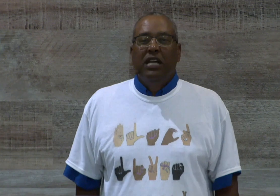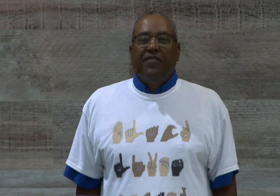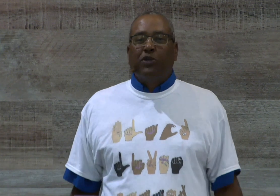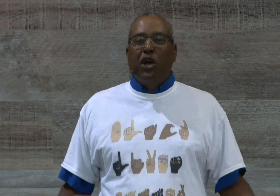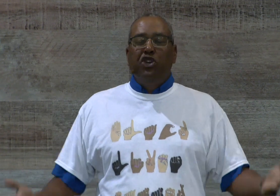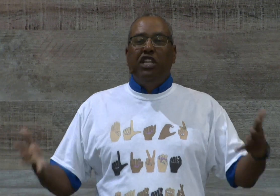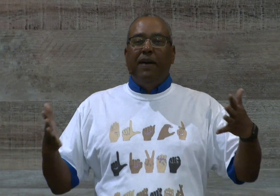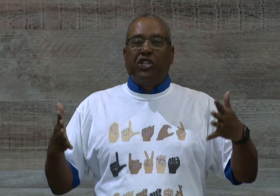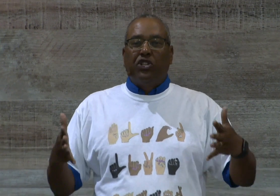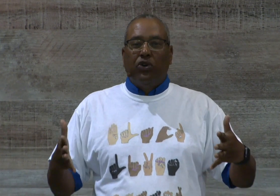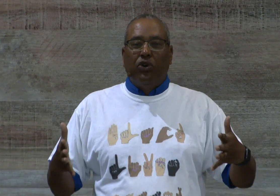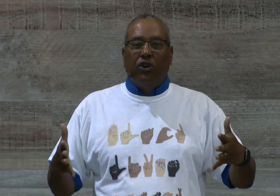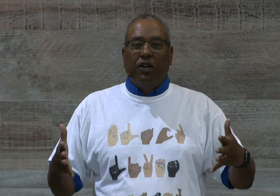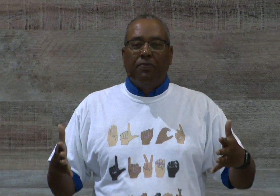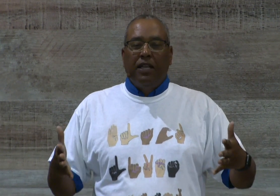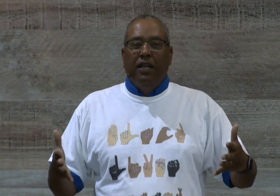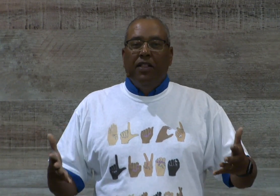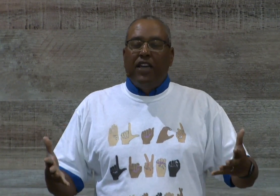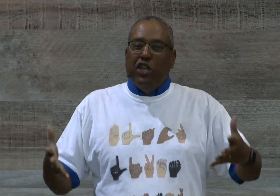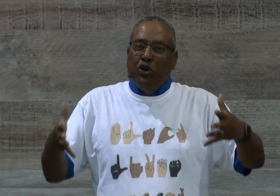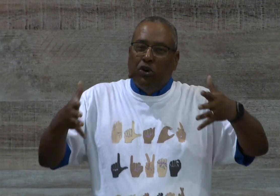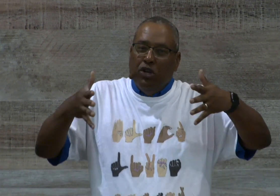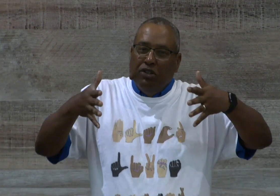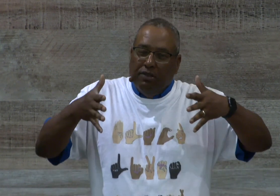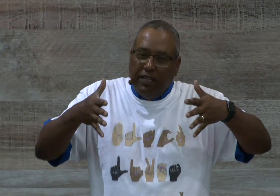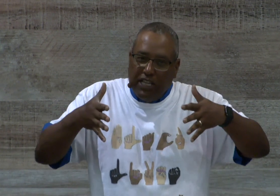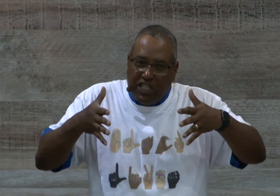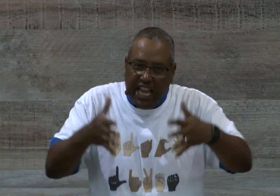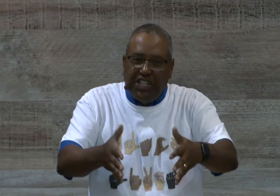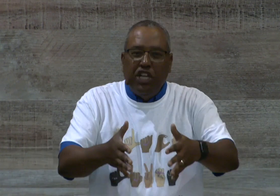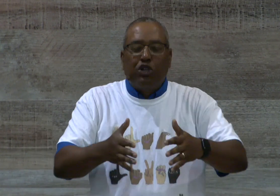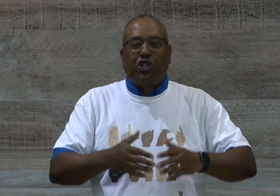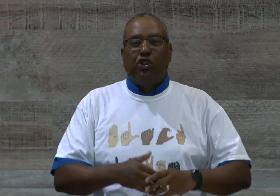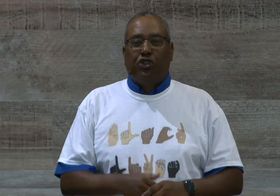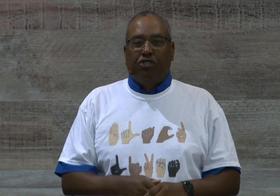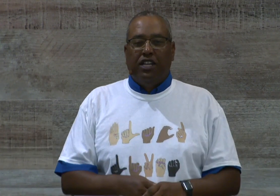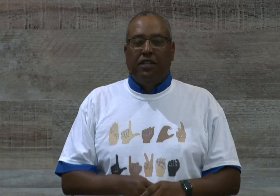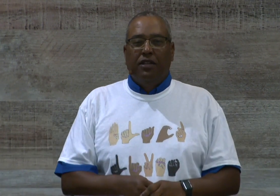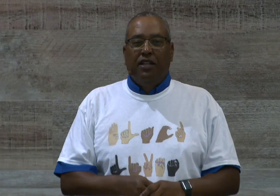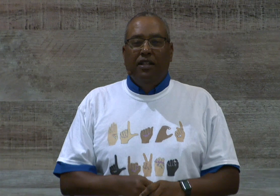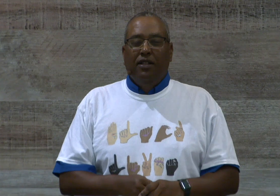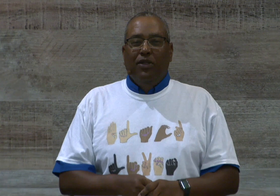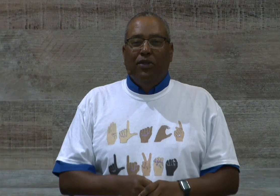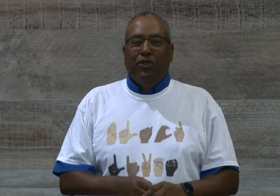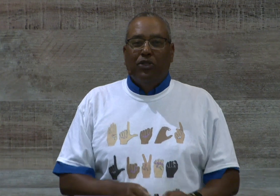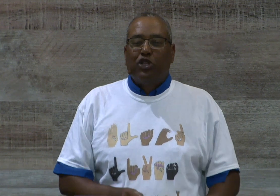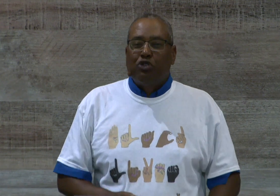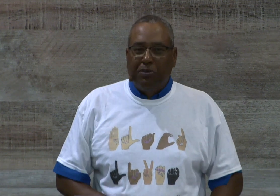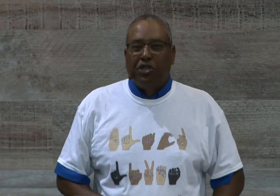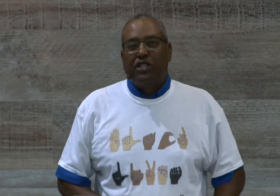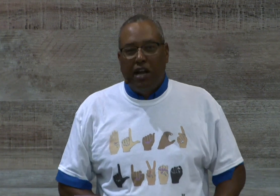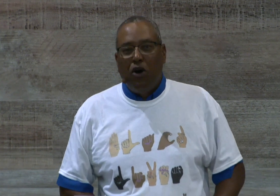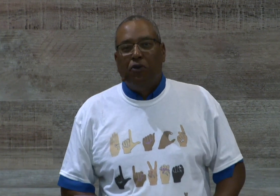that's why you need to make sure that you're teaching your children the scriptures at home.